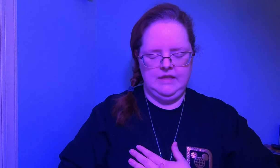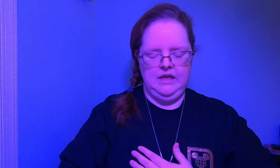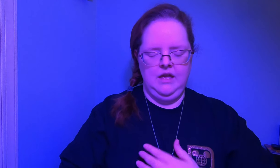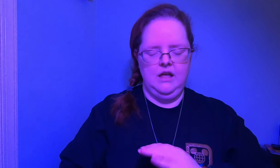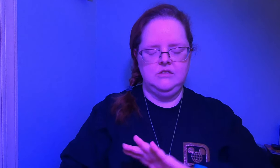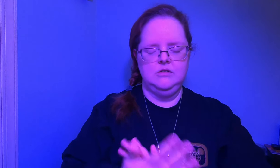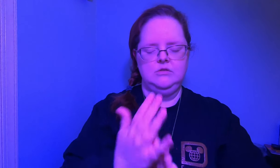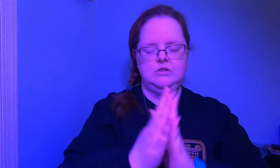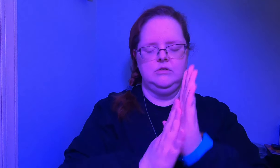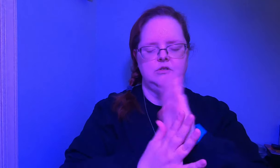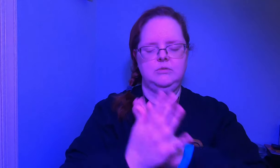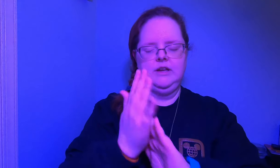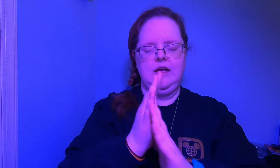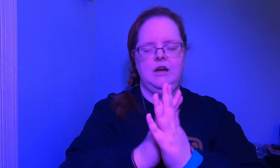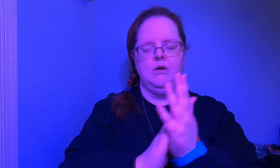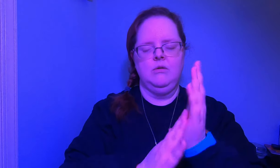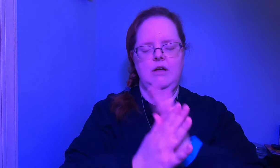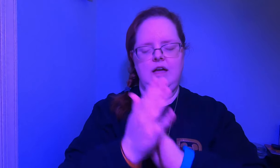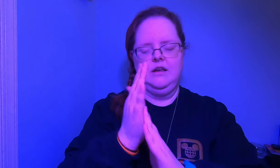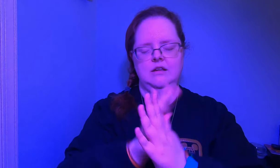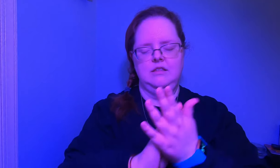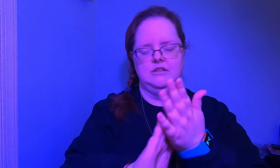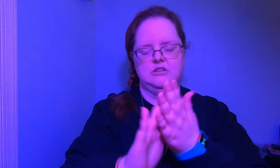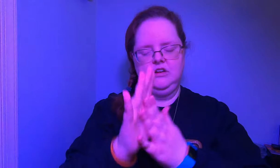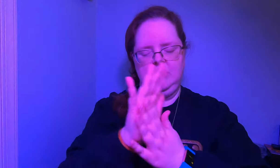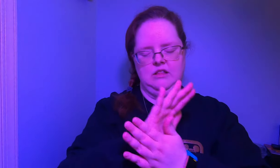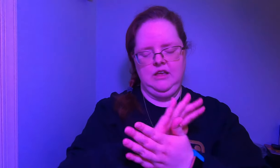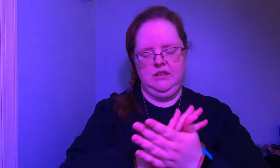and so too do we now end this channeling